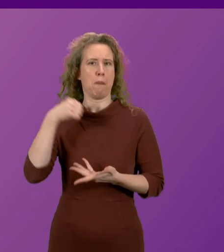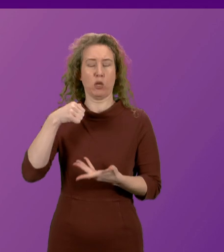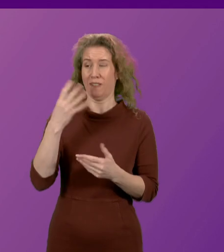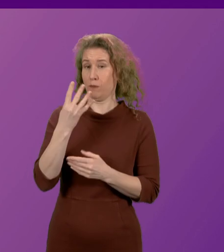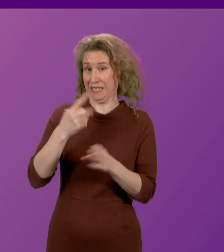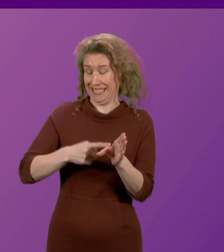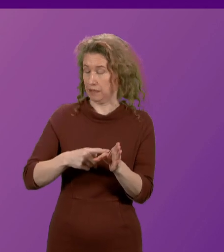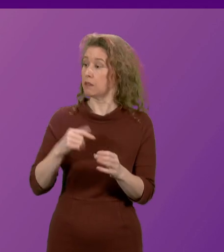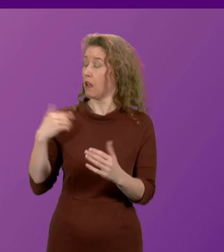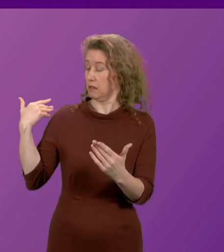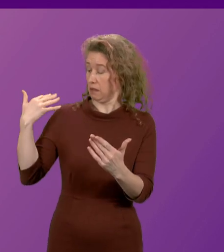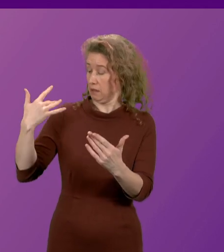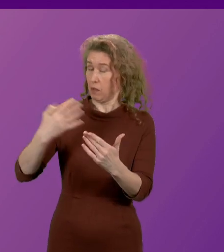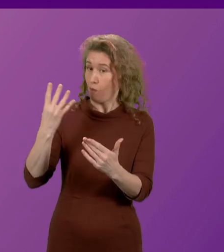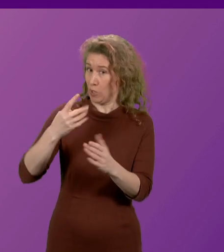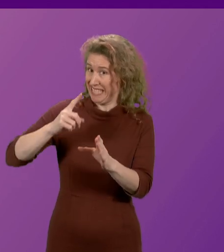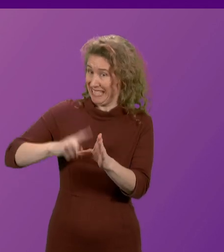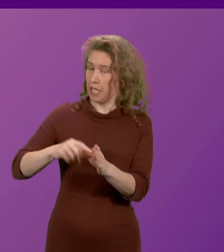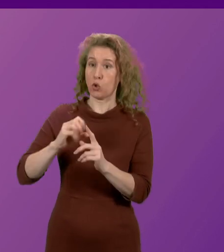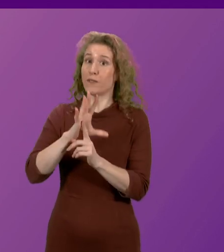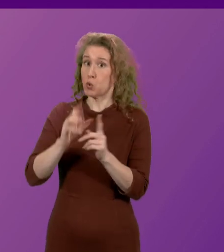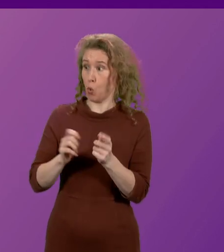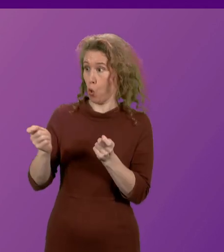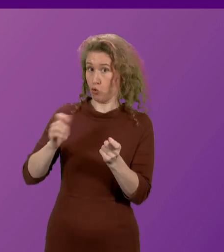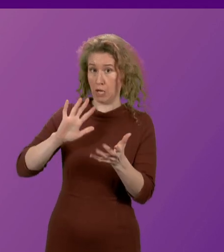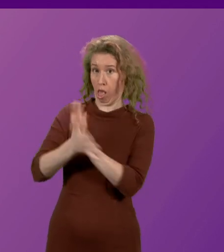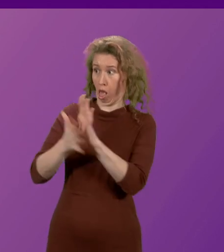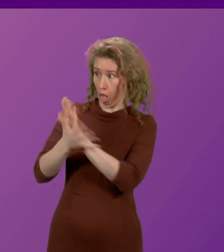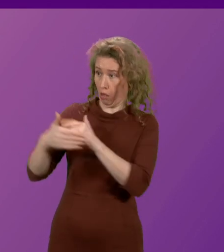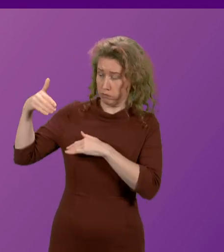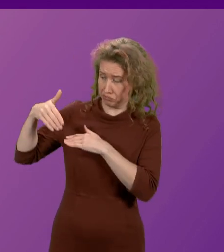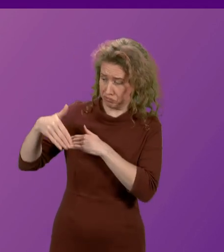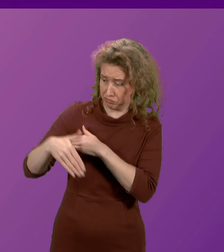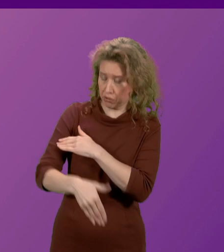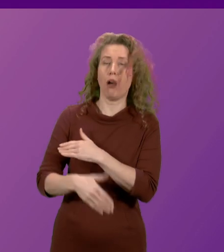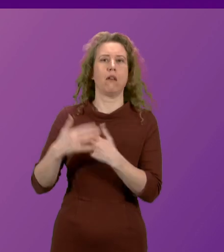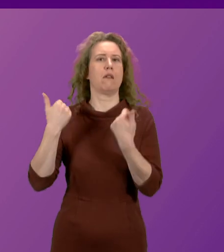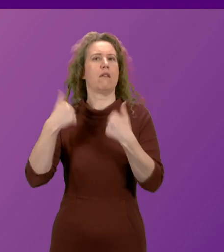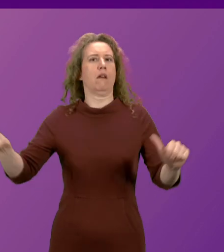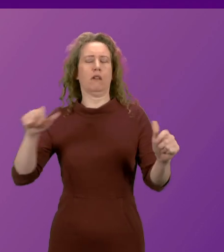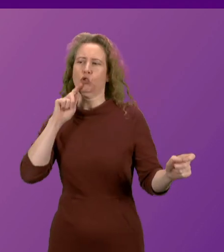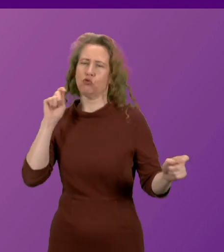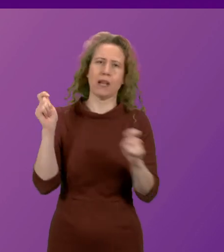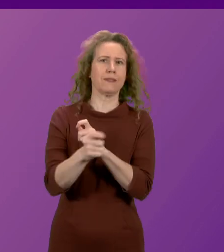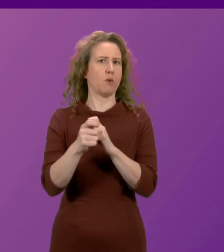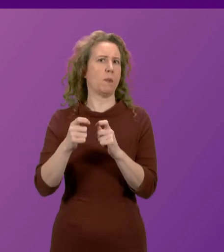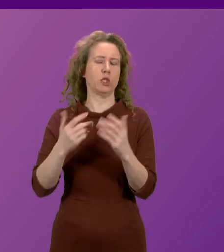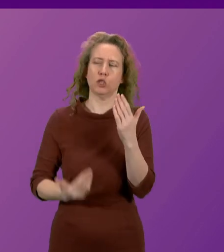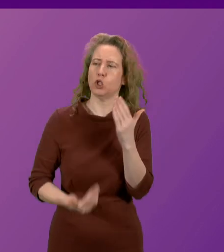years and after 14 years of Tory chaos, division and decline, it was a transformative and game